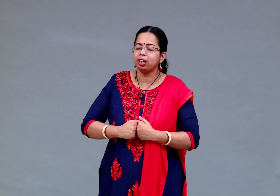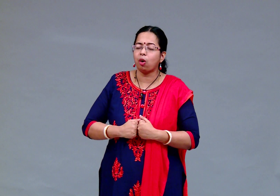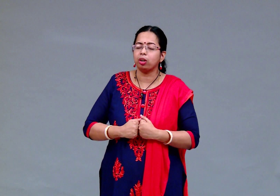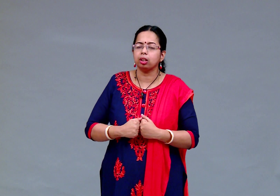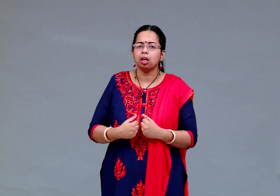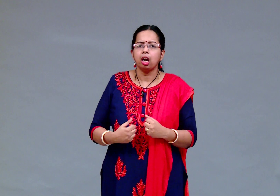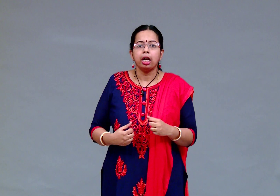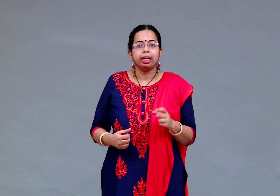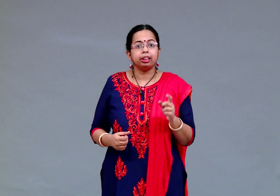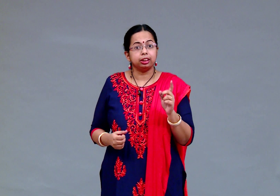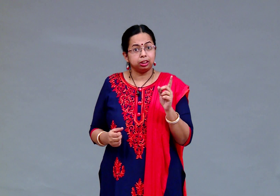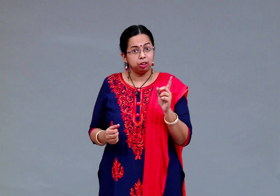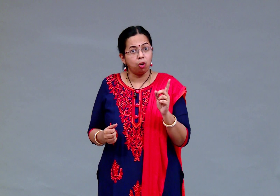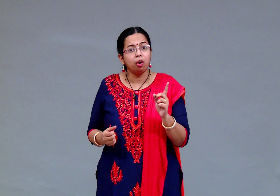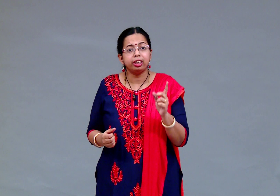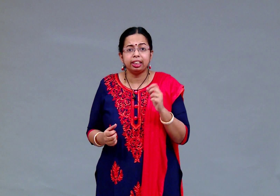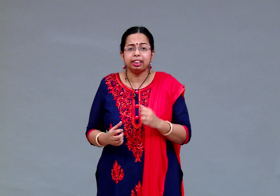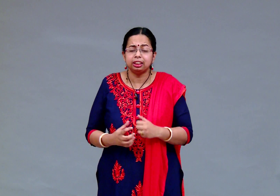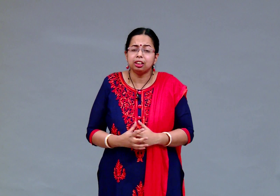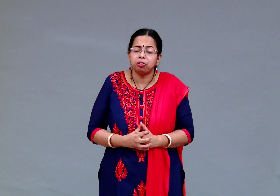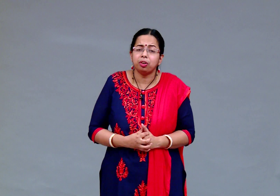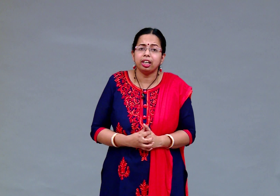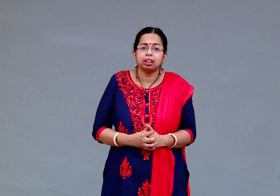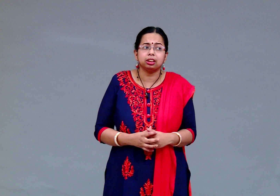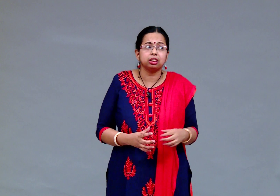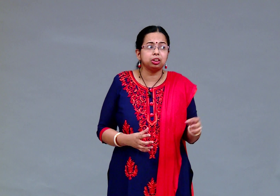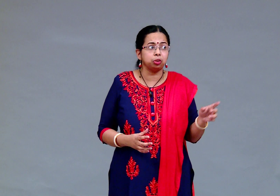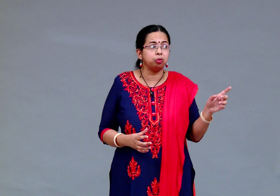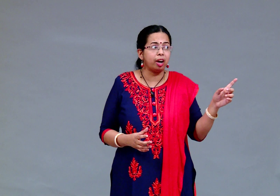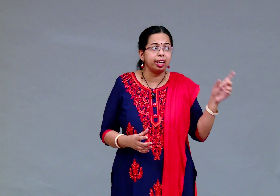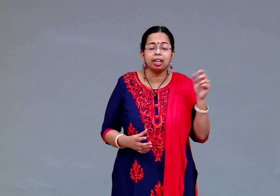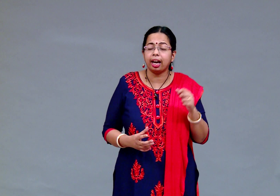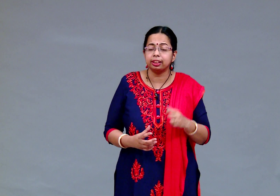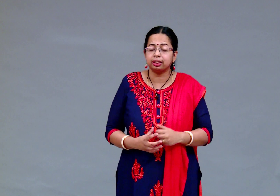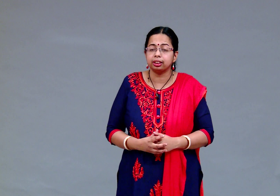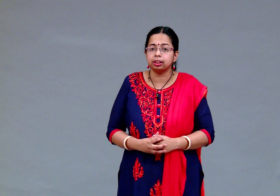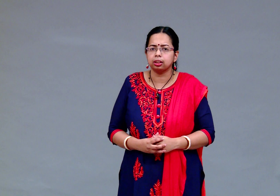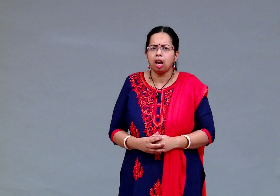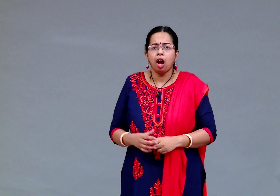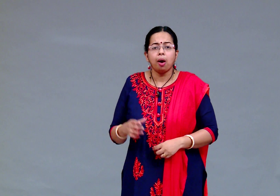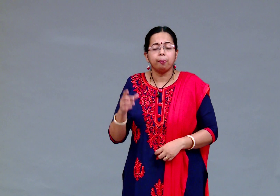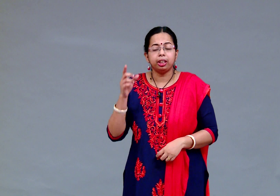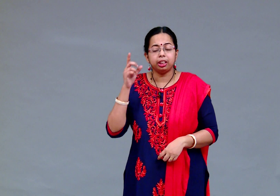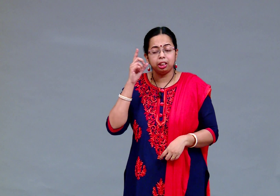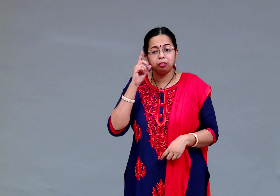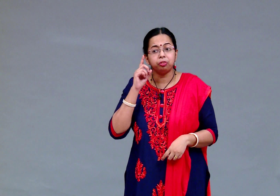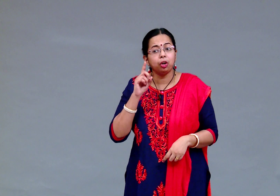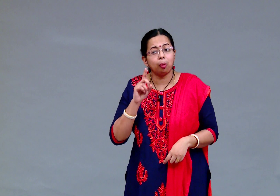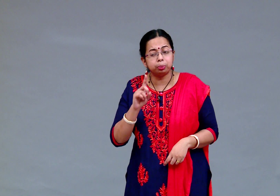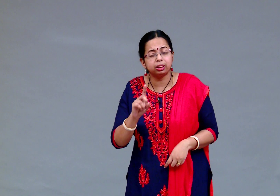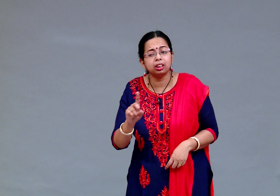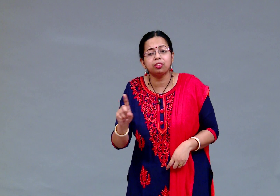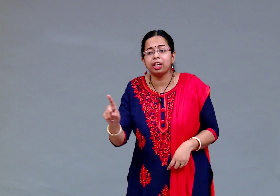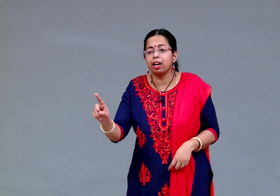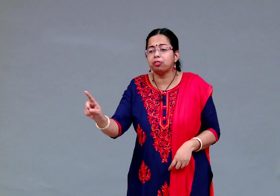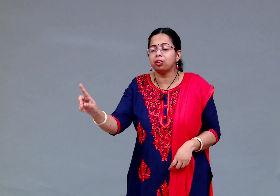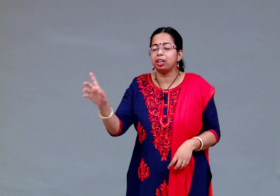on it is not easy for us to find answers but if we observe carefully